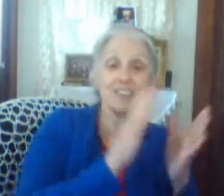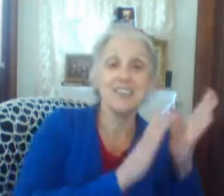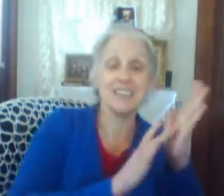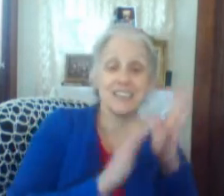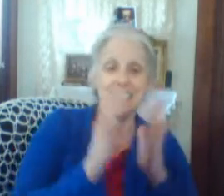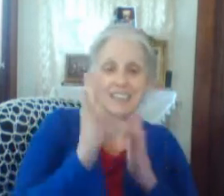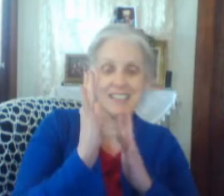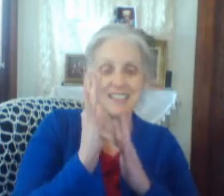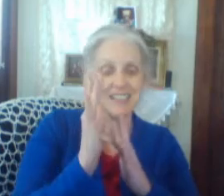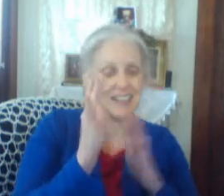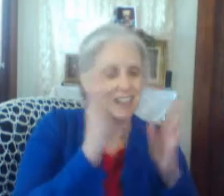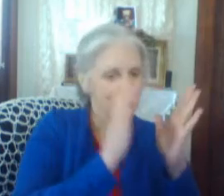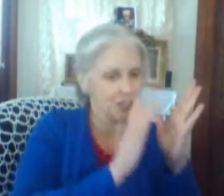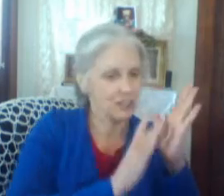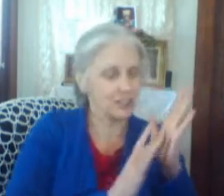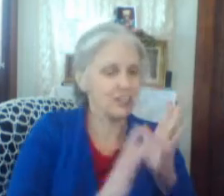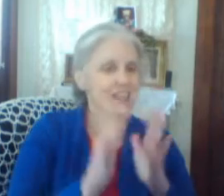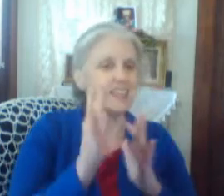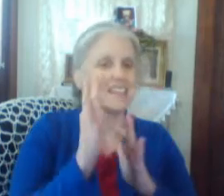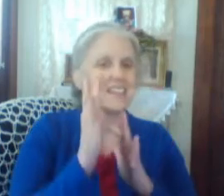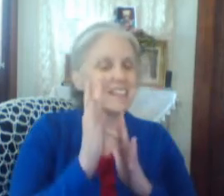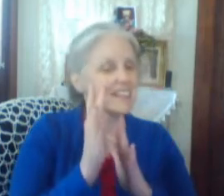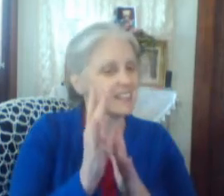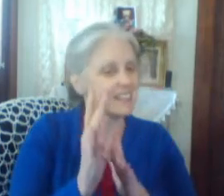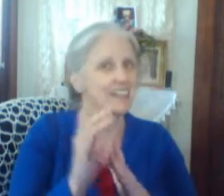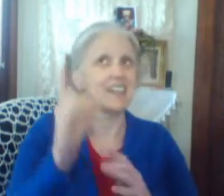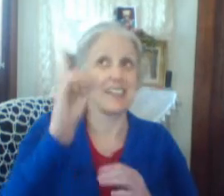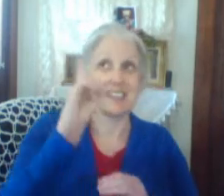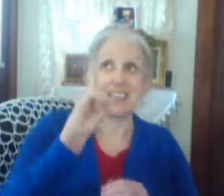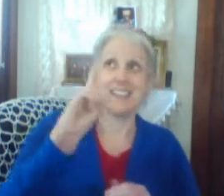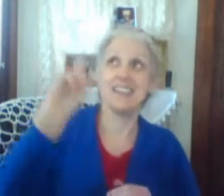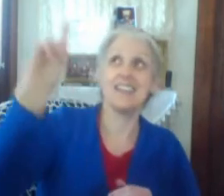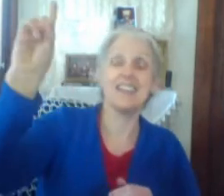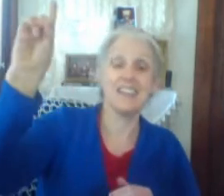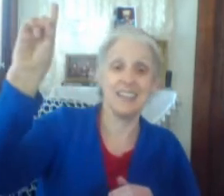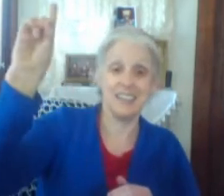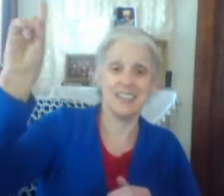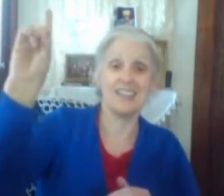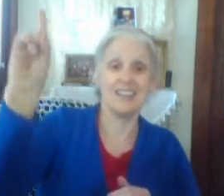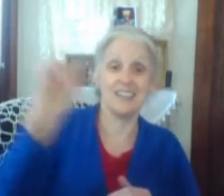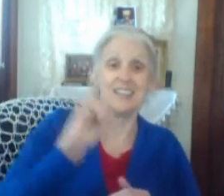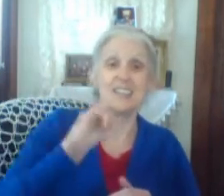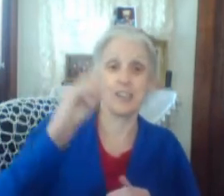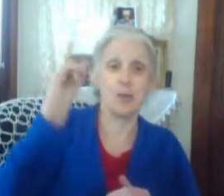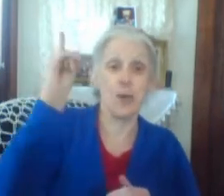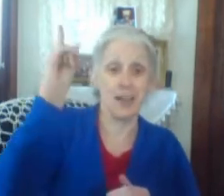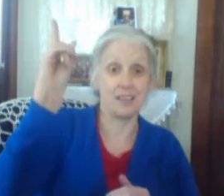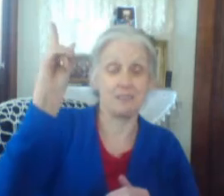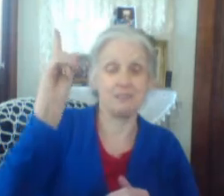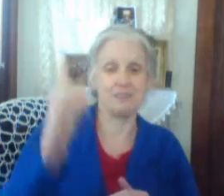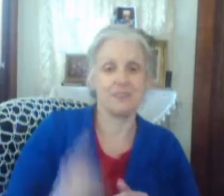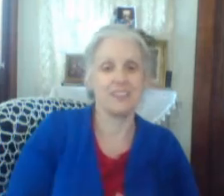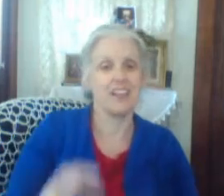It's in Jesus, He's the one. Rock of